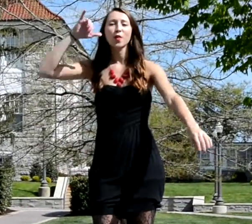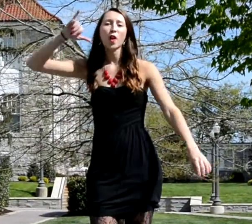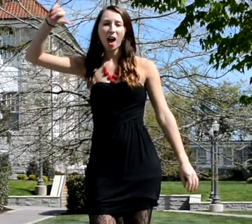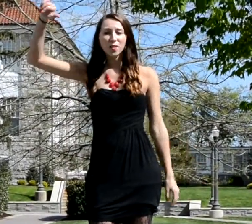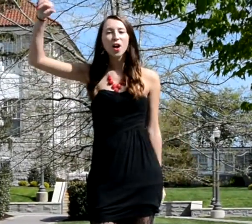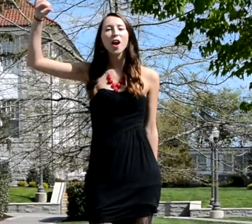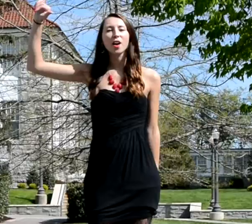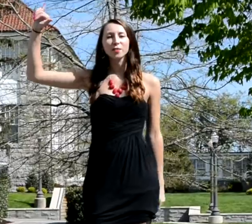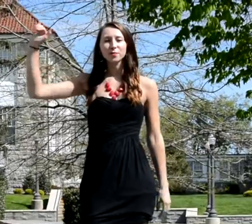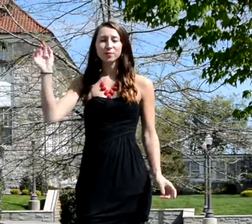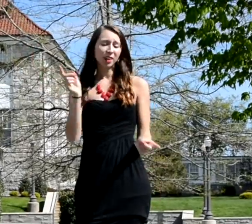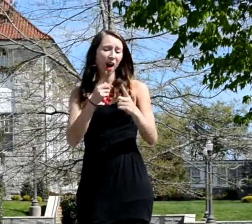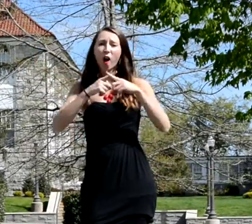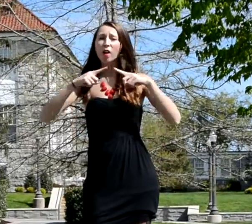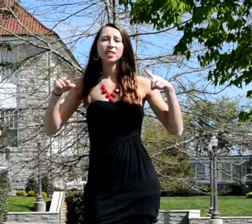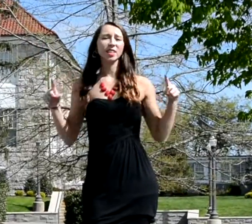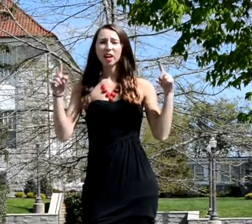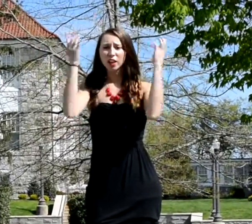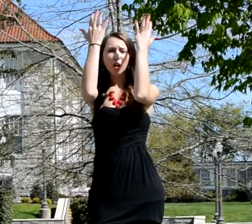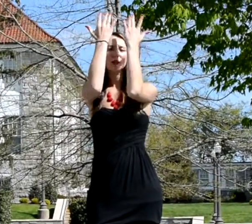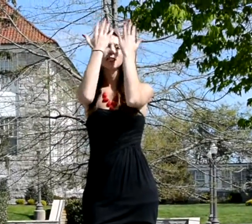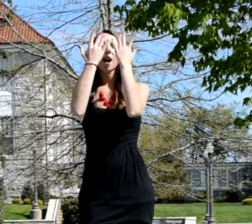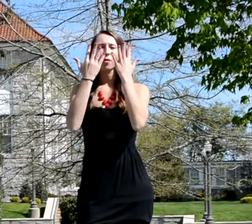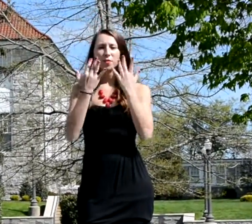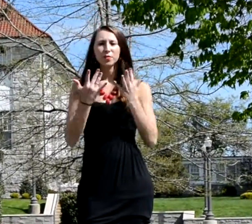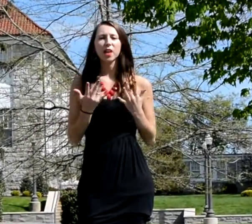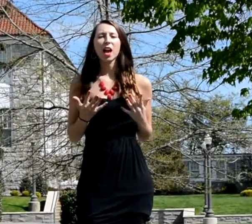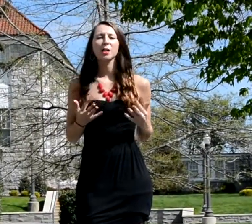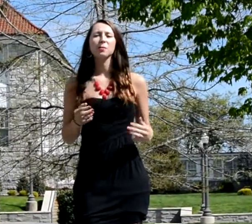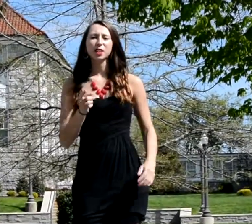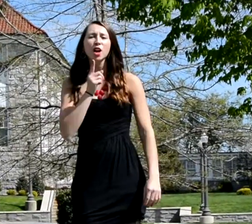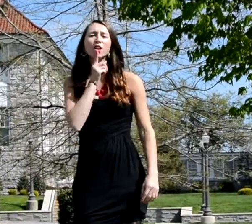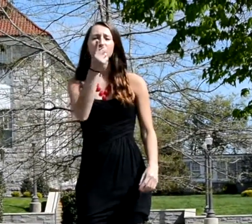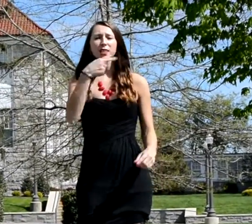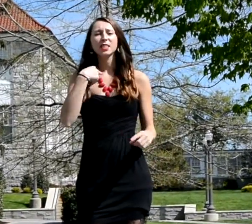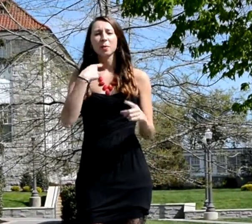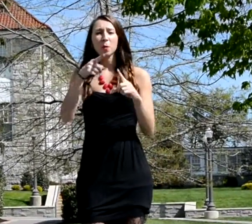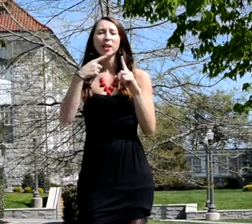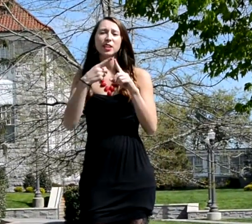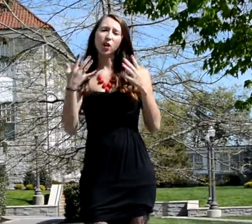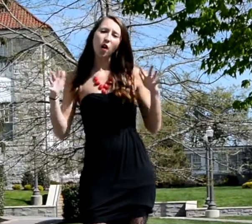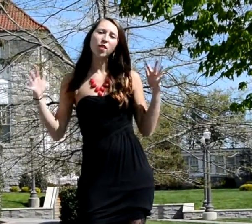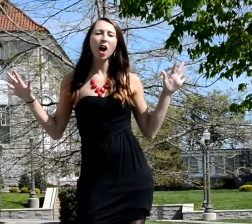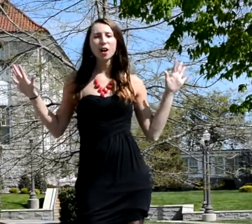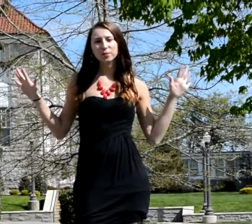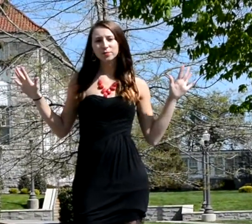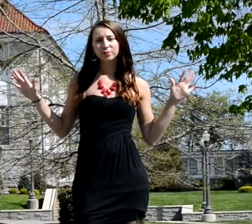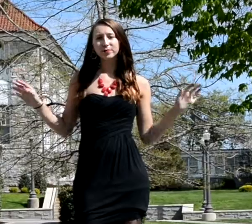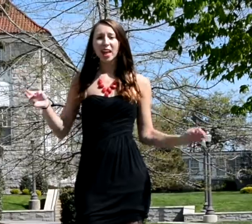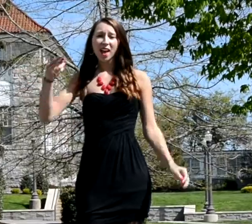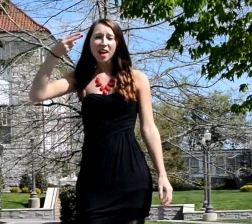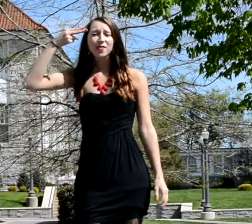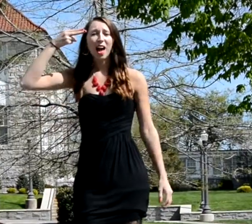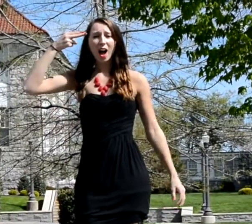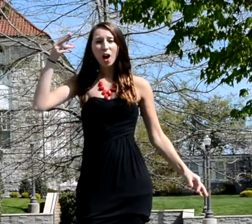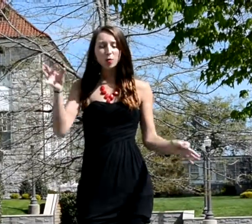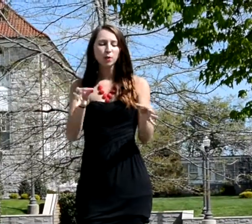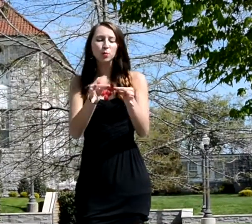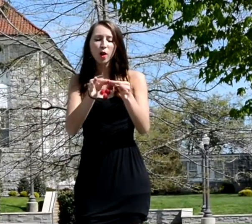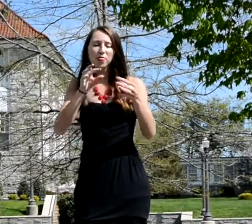forever Or it's gonna go down in flames If things hurt me when it's over If the high was worth